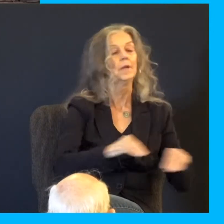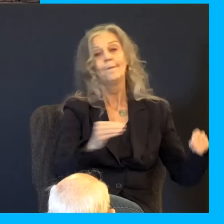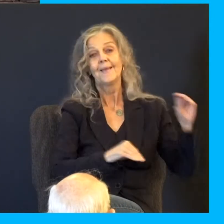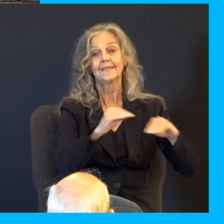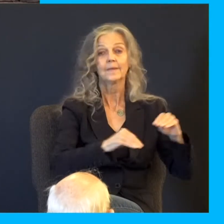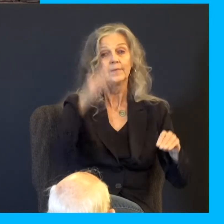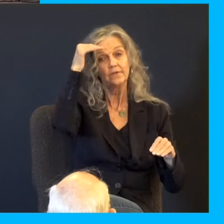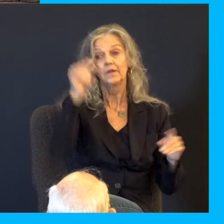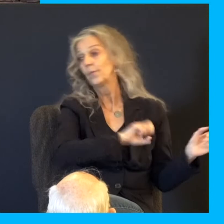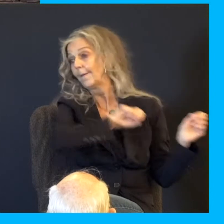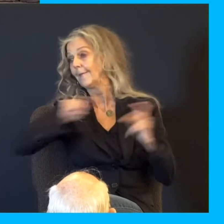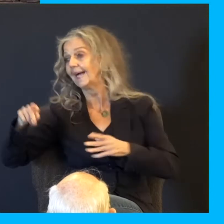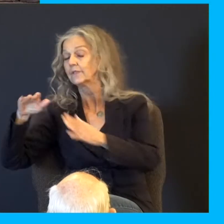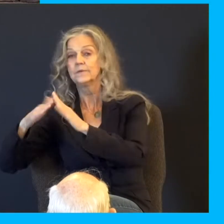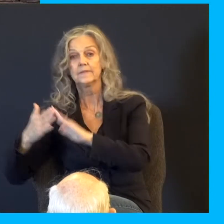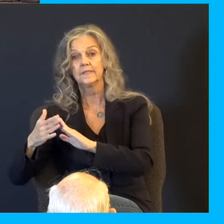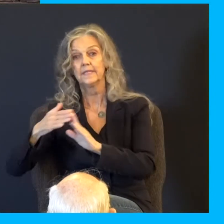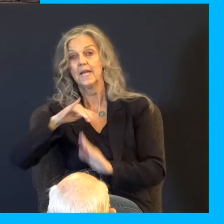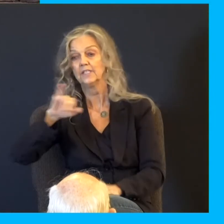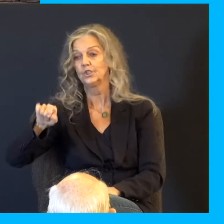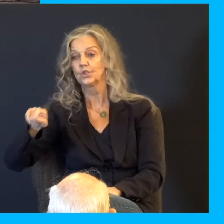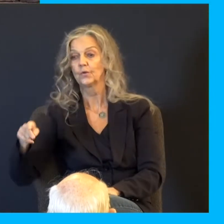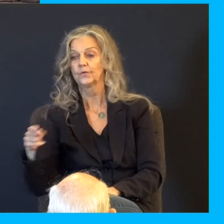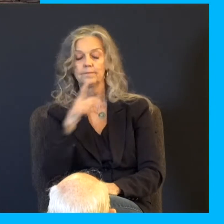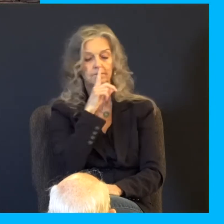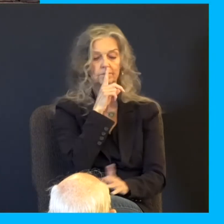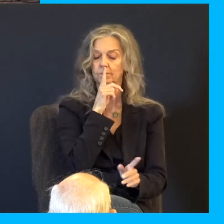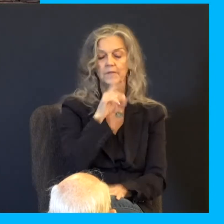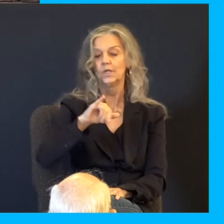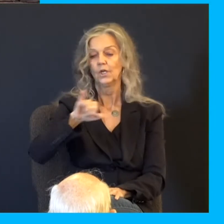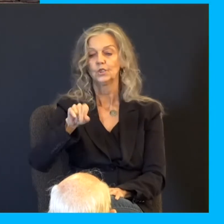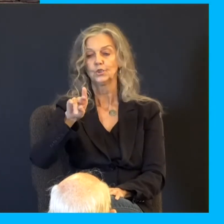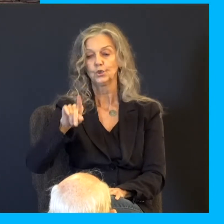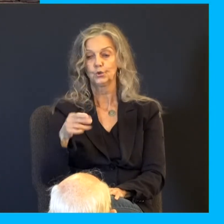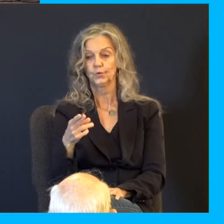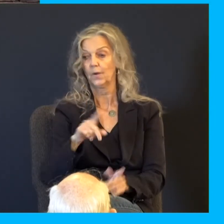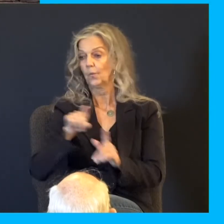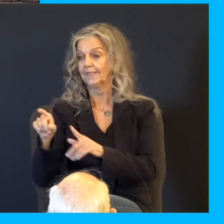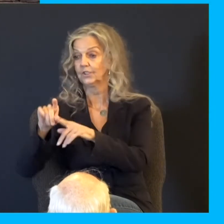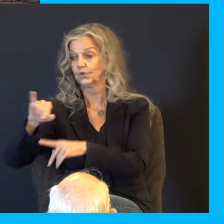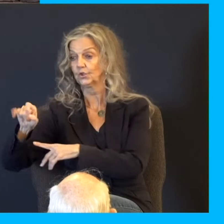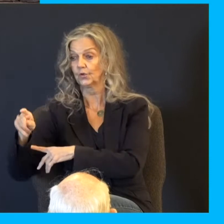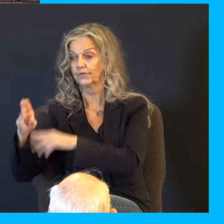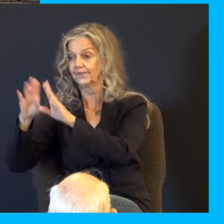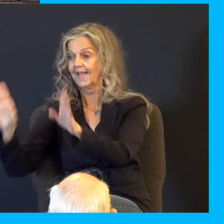And Joseph and his brethren came to, or Judah, sorry, and his brethren, came to Joseph's house, for he was yet there. Gee, wonder why he didn't go to work yet.